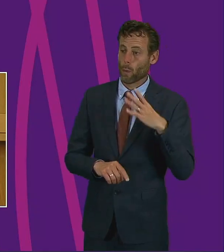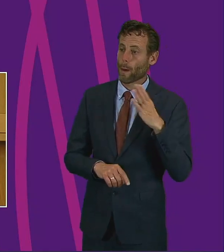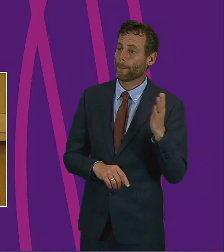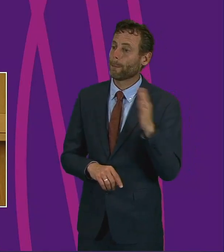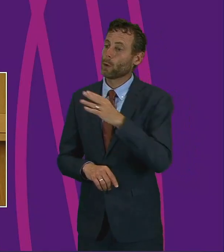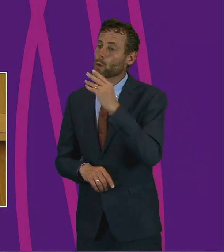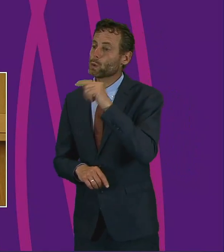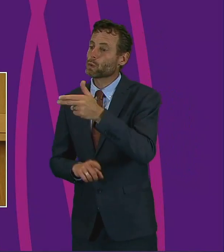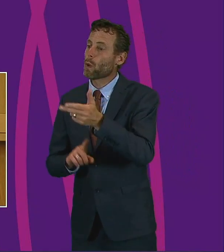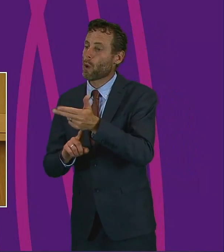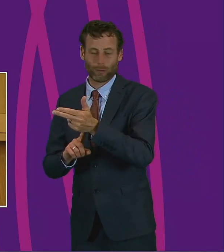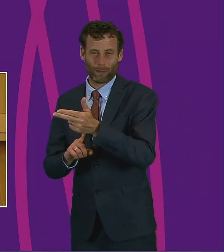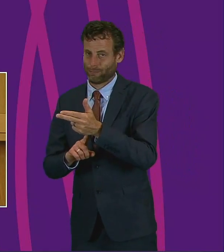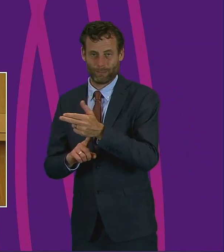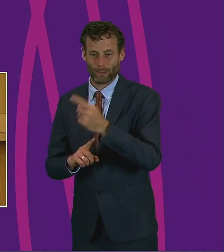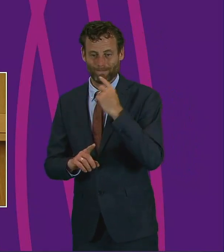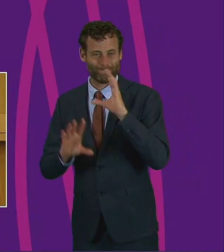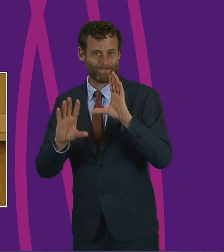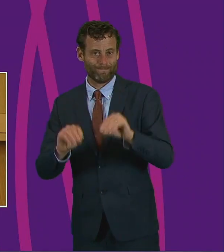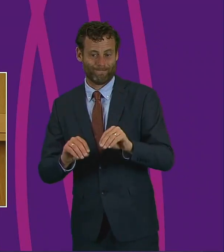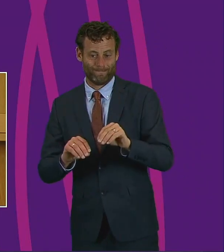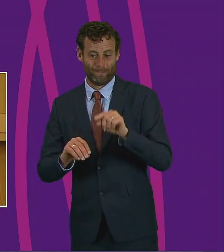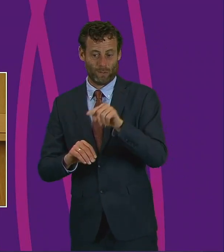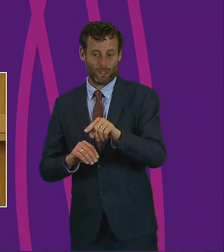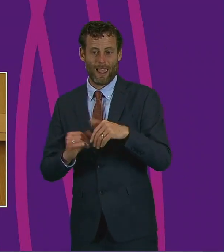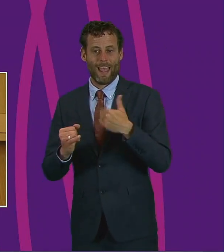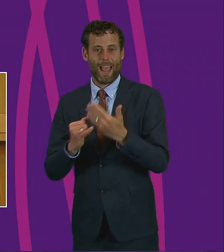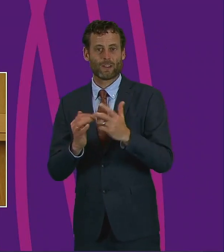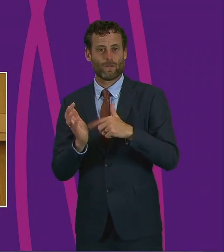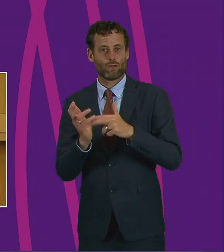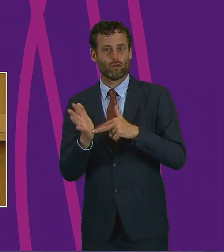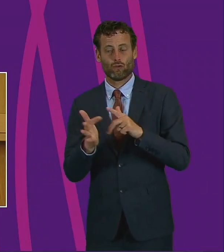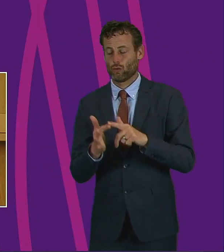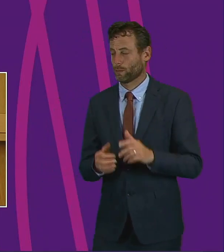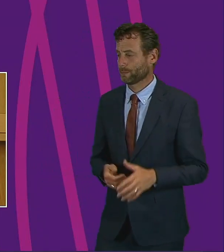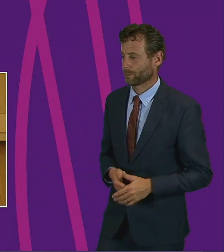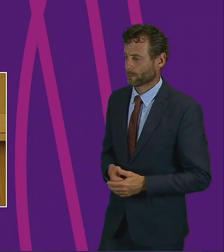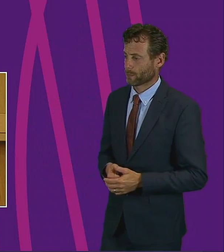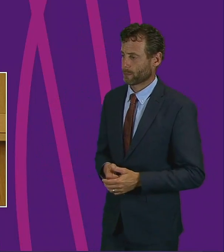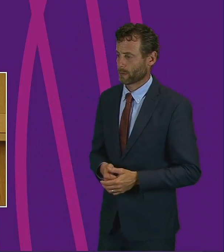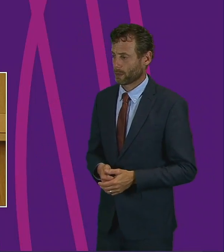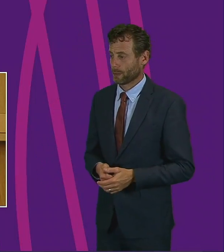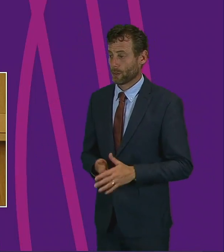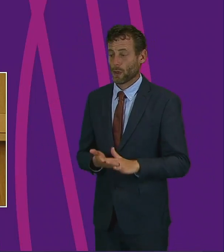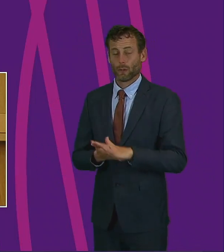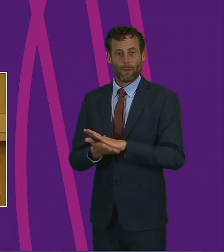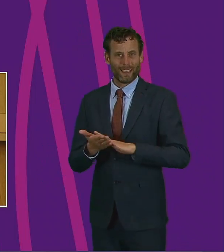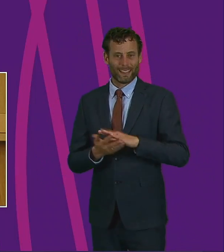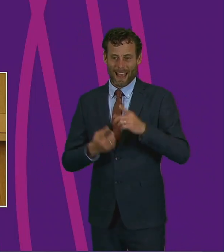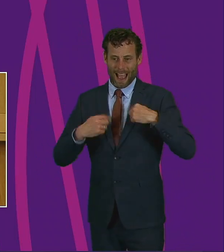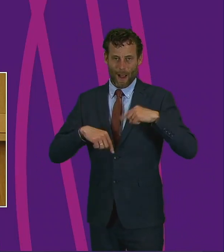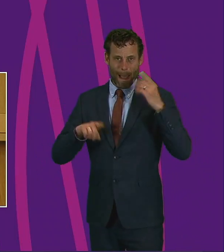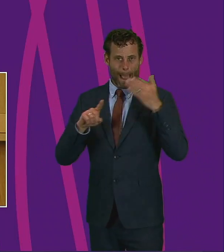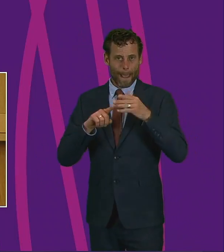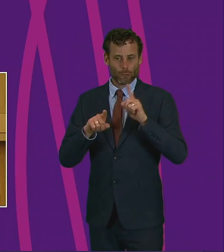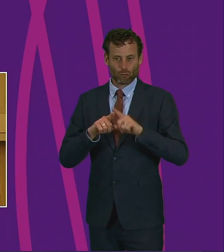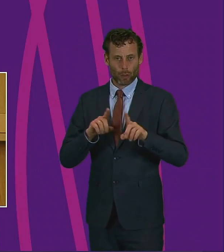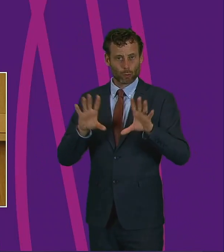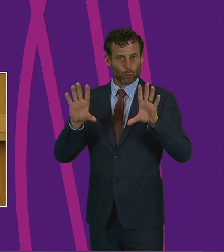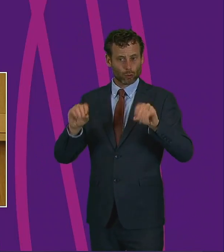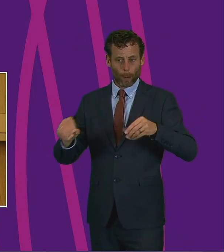into rough sleeping and also that our efforts to contain the virus will be hampered by such a